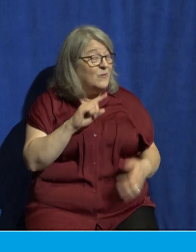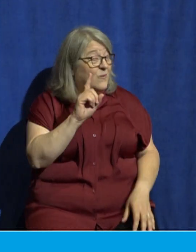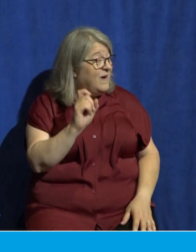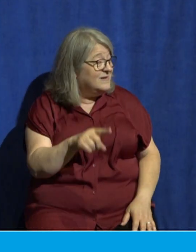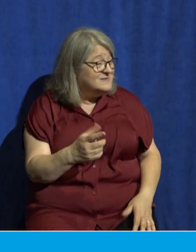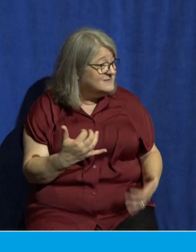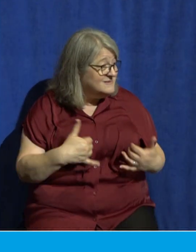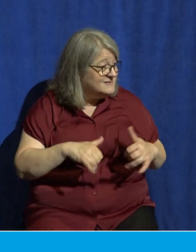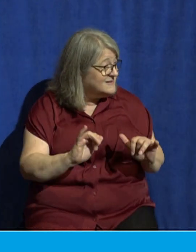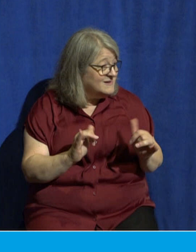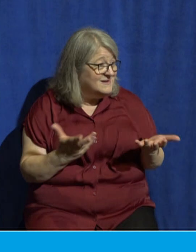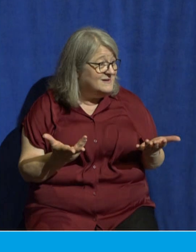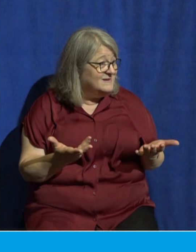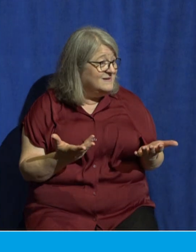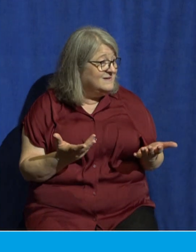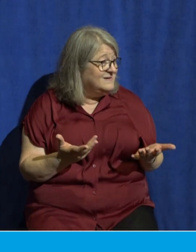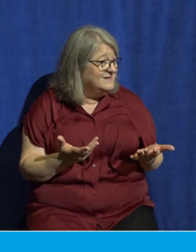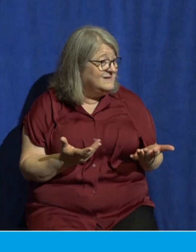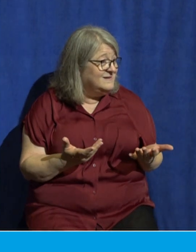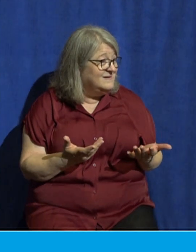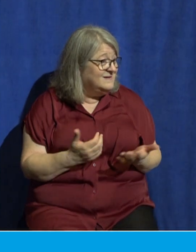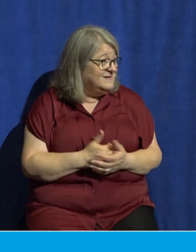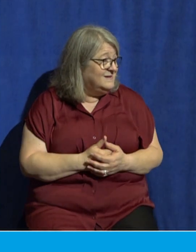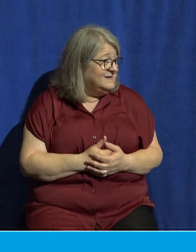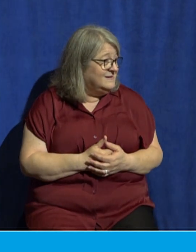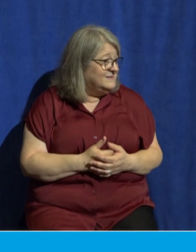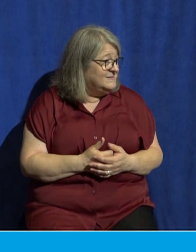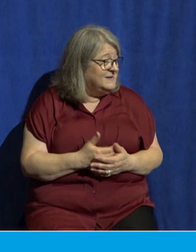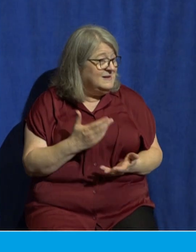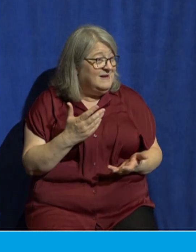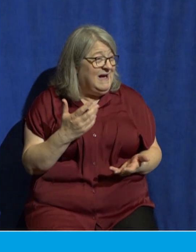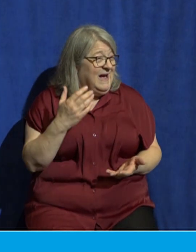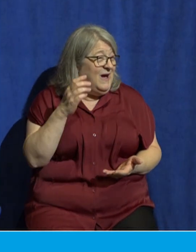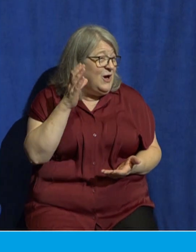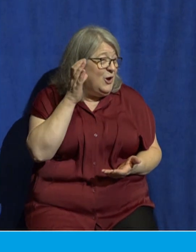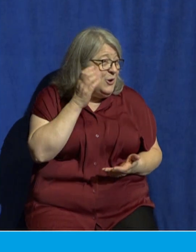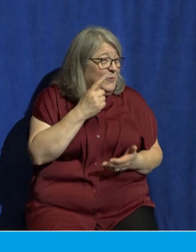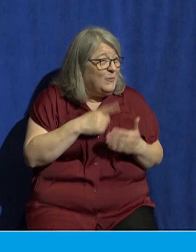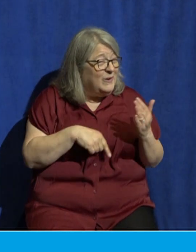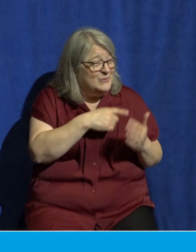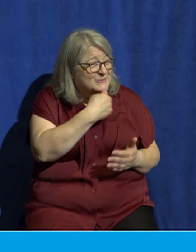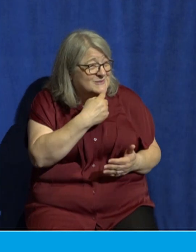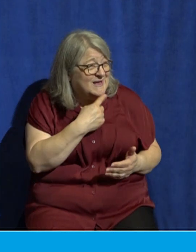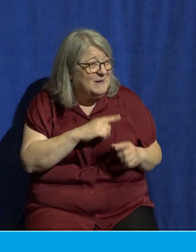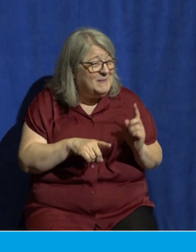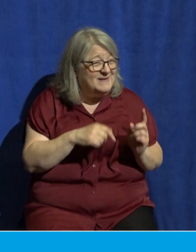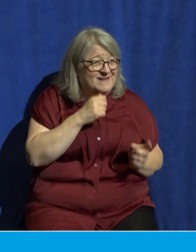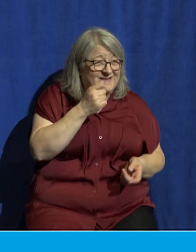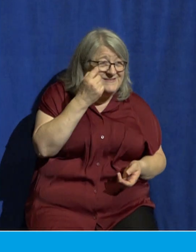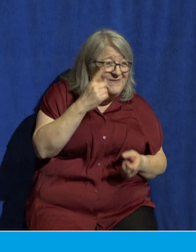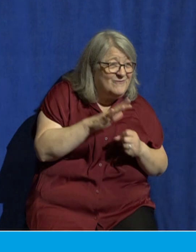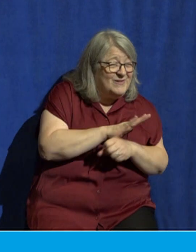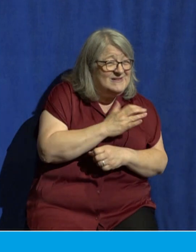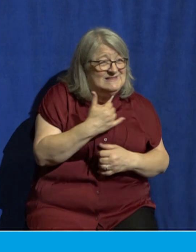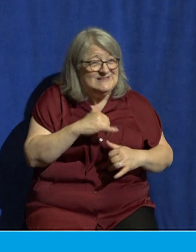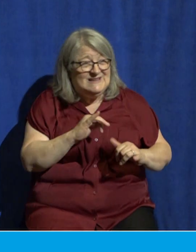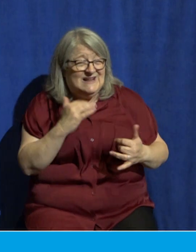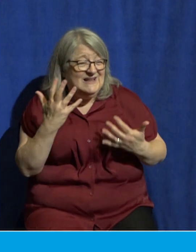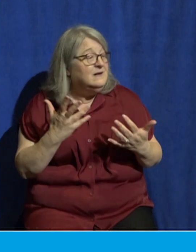Mike your sermon wasn't super helpful because I still don't understand what abomination desolation is you got questions okay but